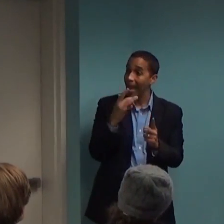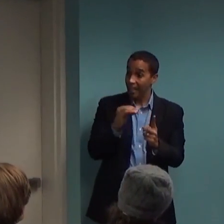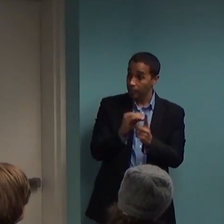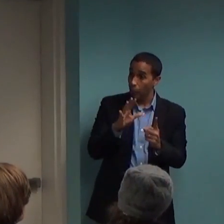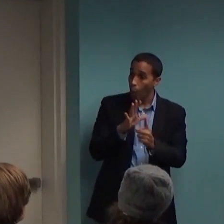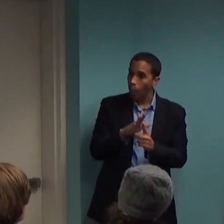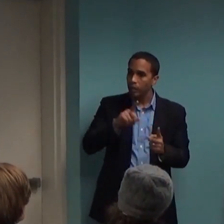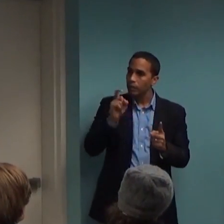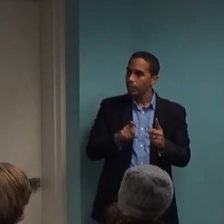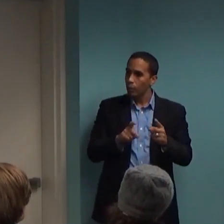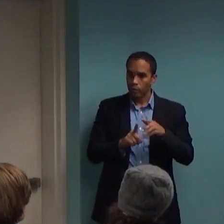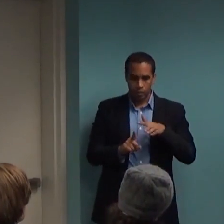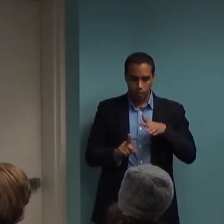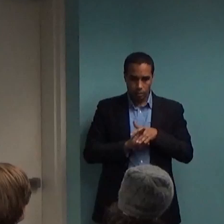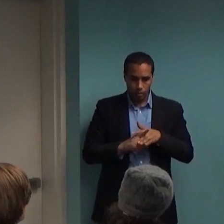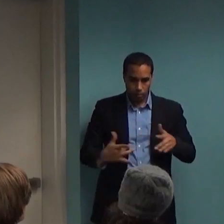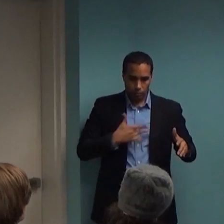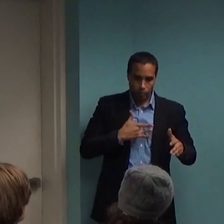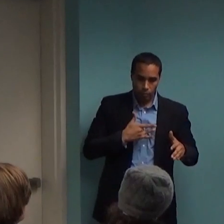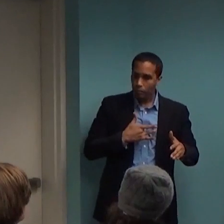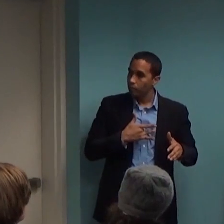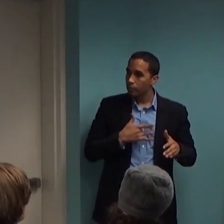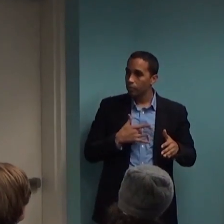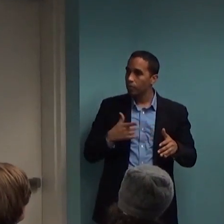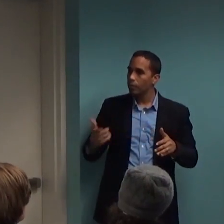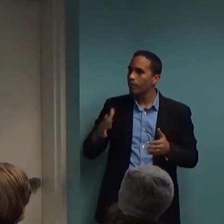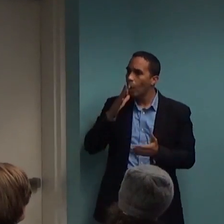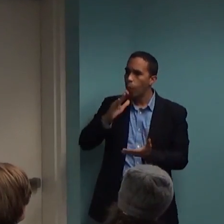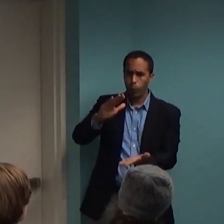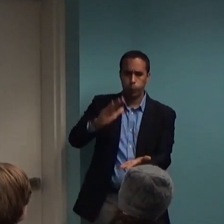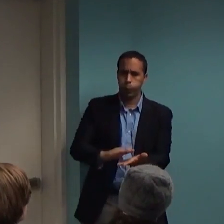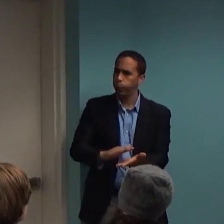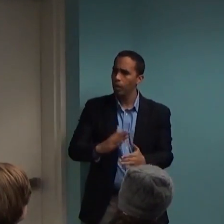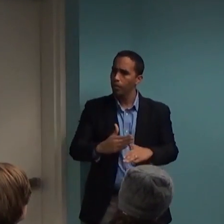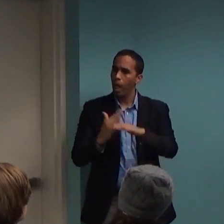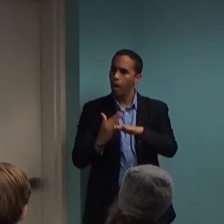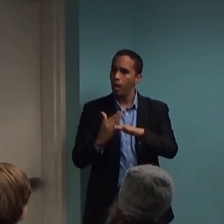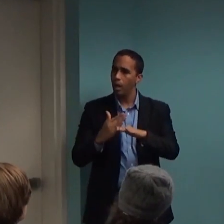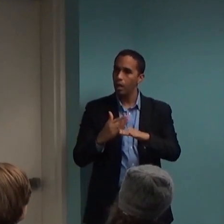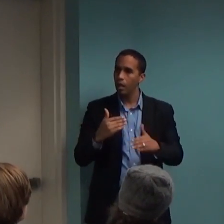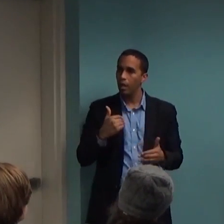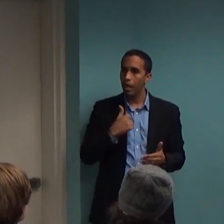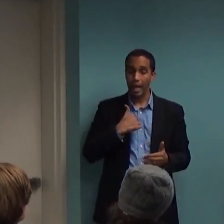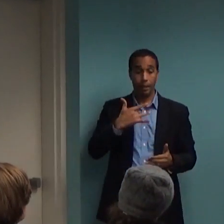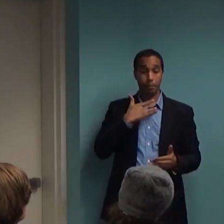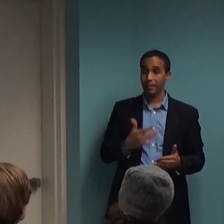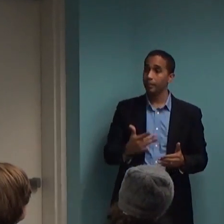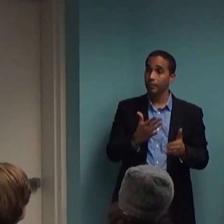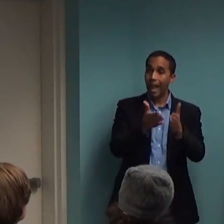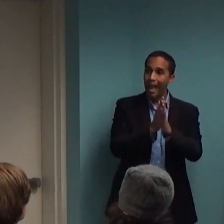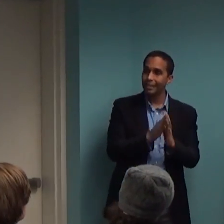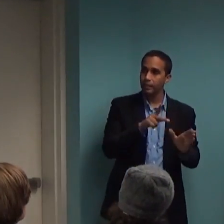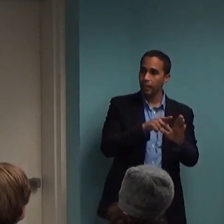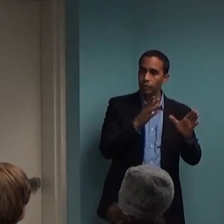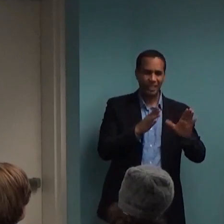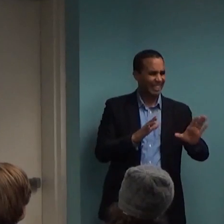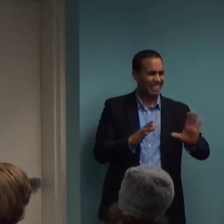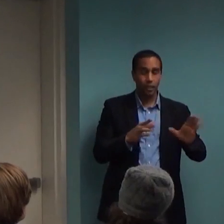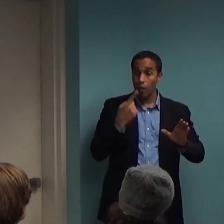not excited about that. And I will speak to psychiatrists and ask them to discontinue that class of medications if there's somebody that I'm seeing who